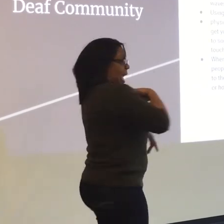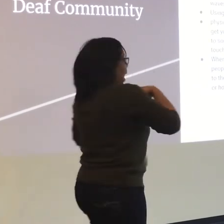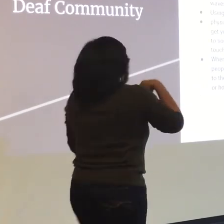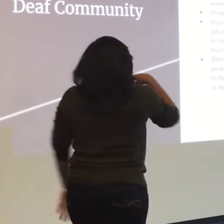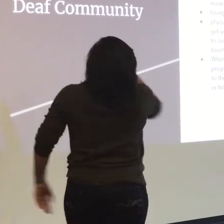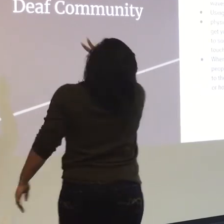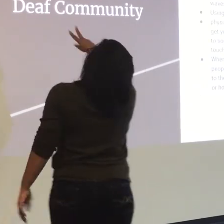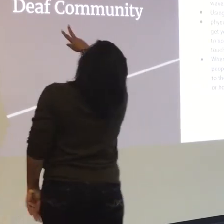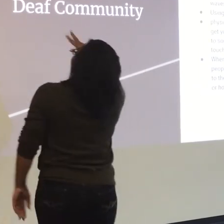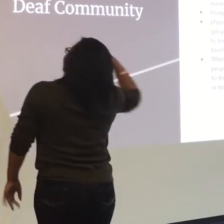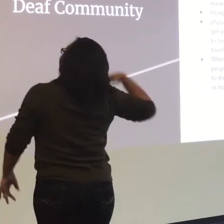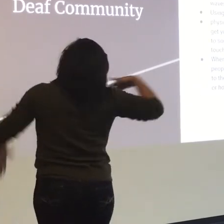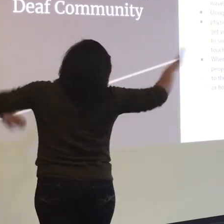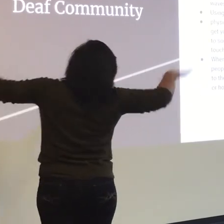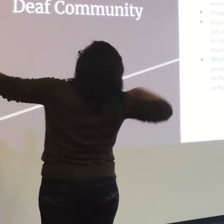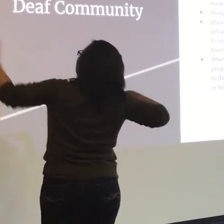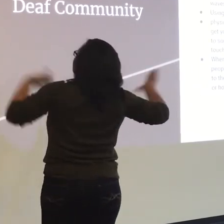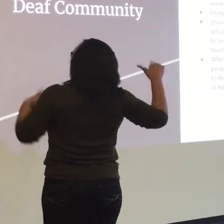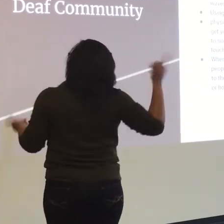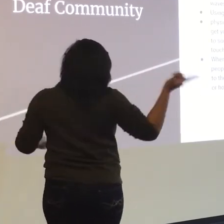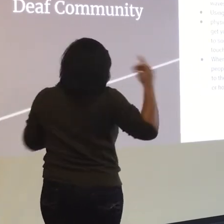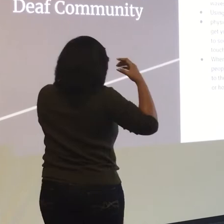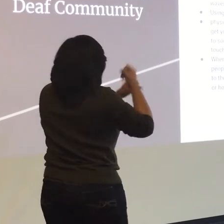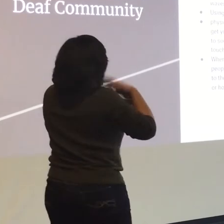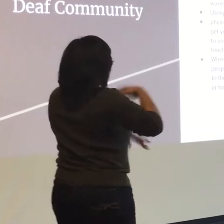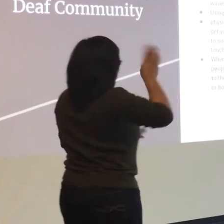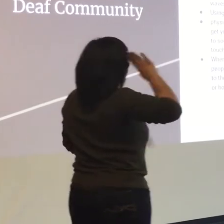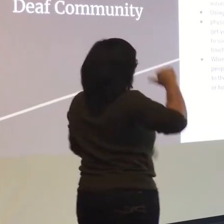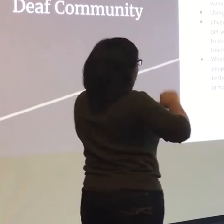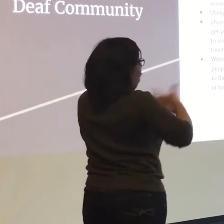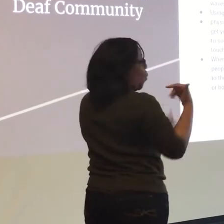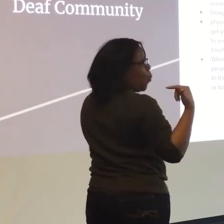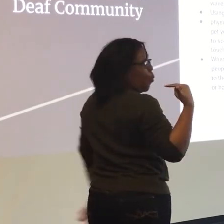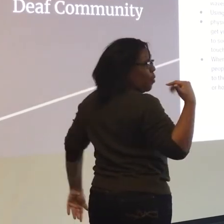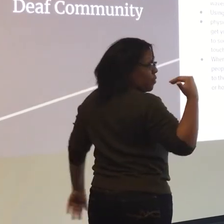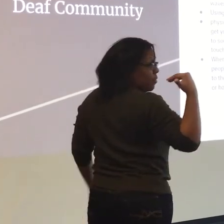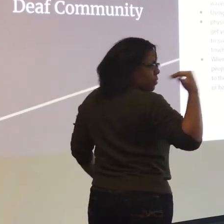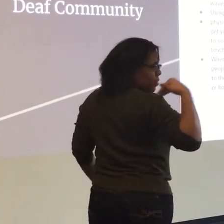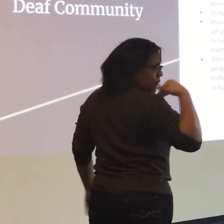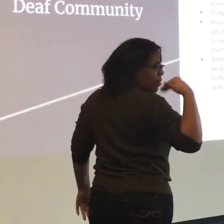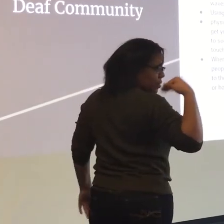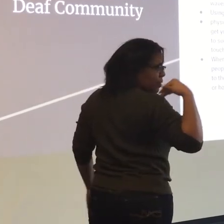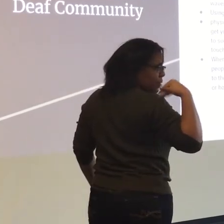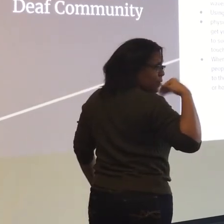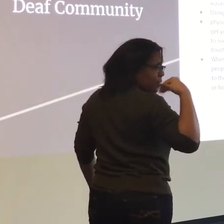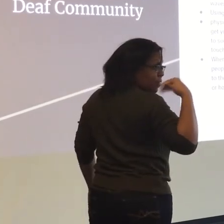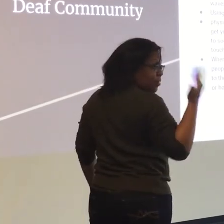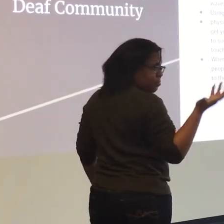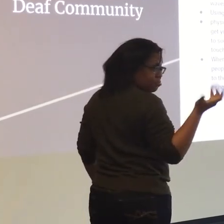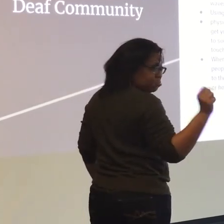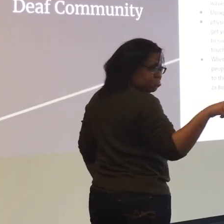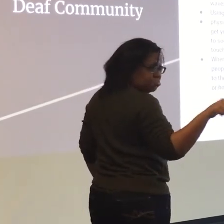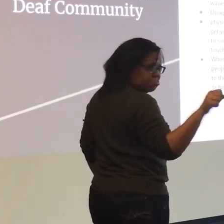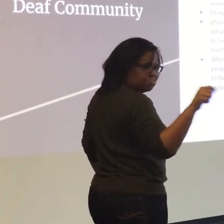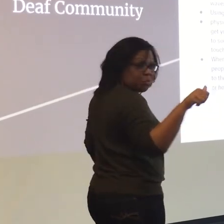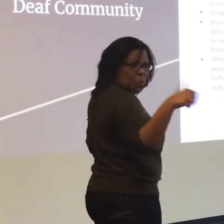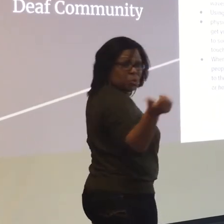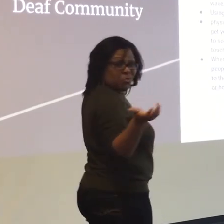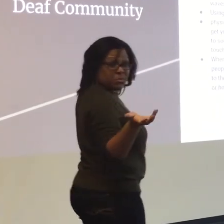If I'm sitting here doing something on the board and you're waving at me, how are you going to get my attention? You're going to have to